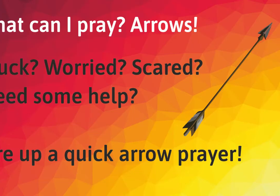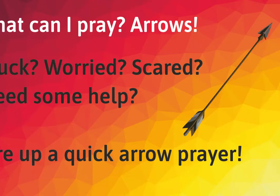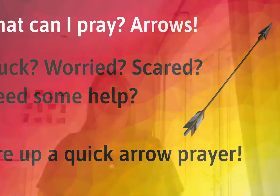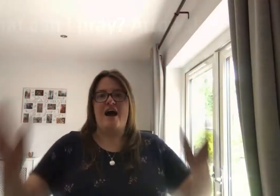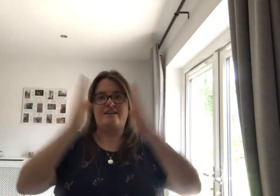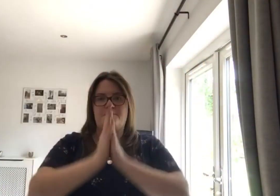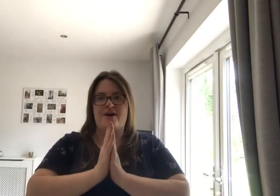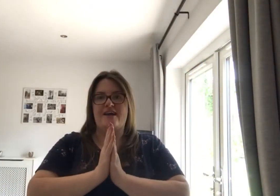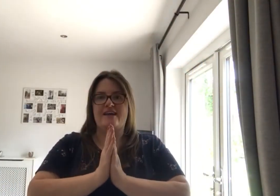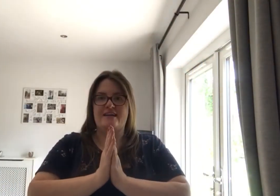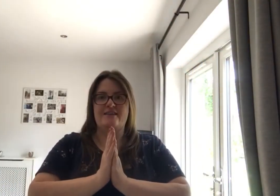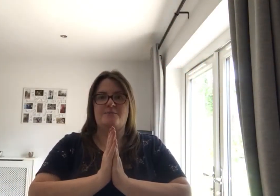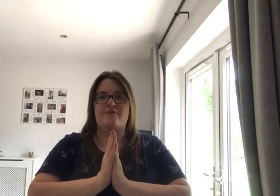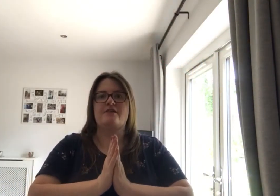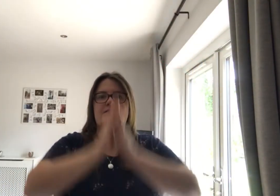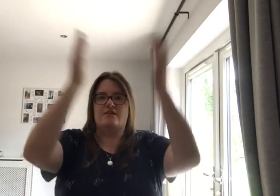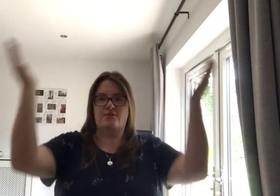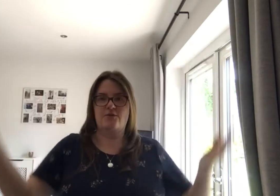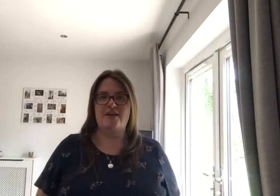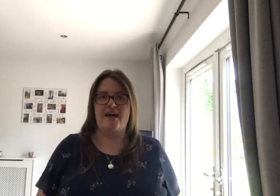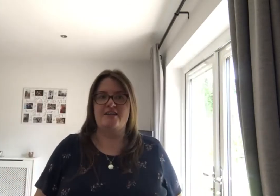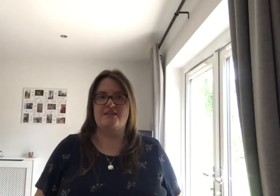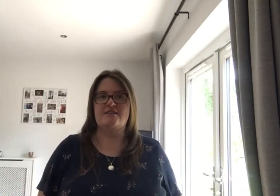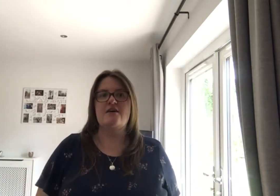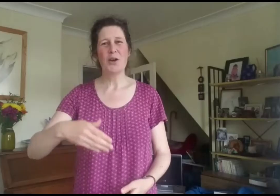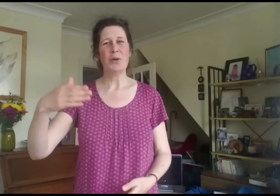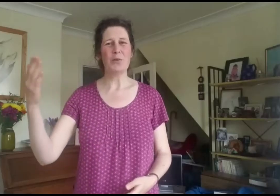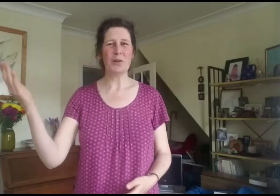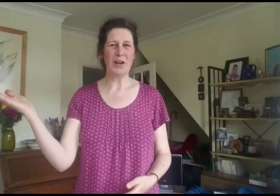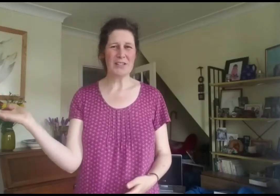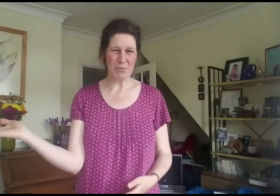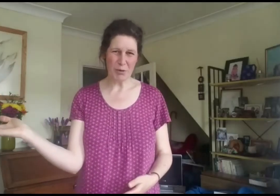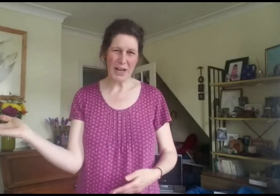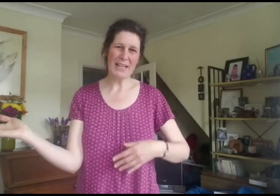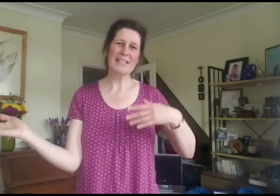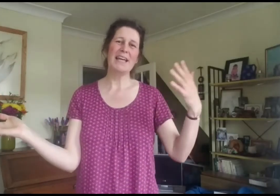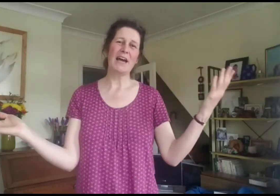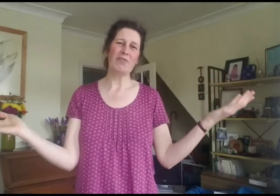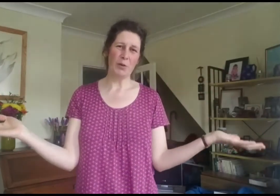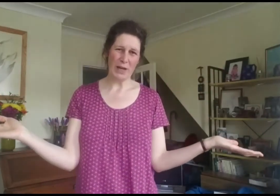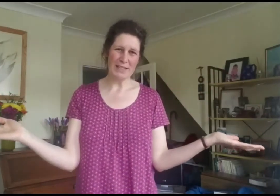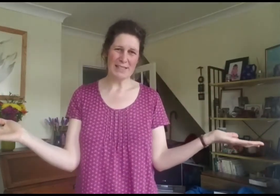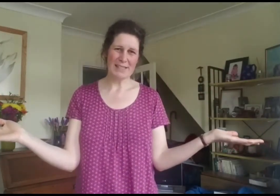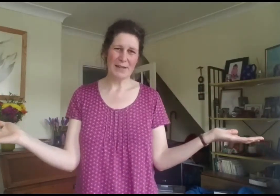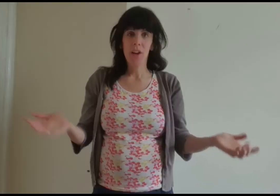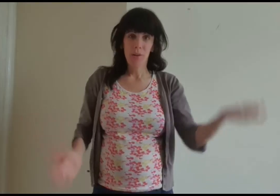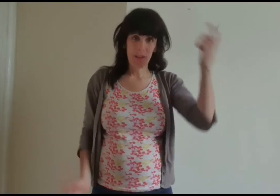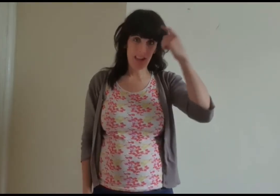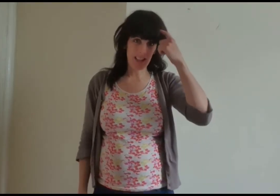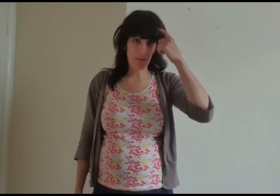and pray in the spirit on all occasions with all kinds of prayers and requests with this in